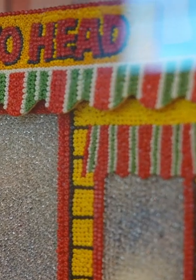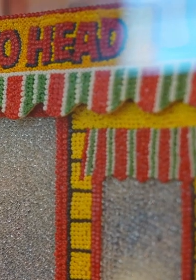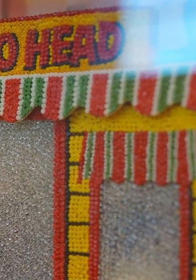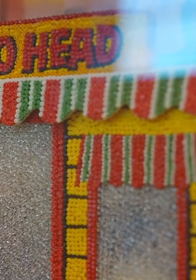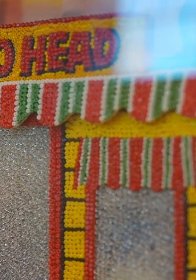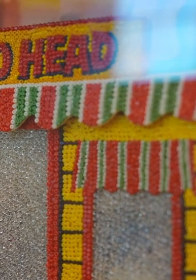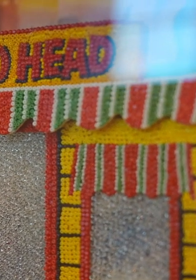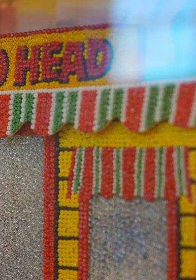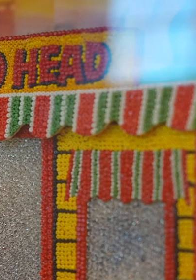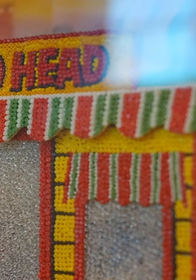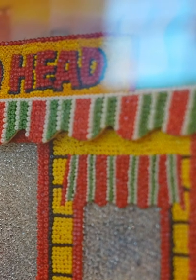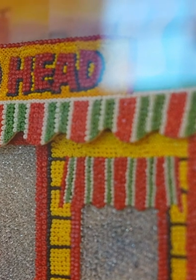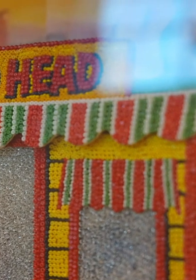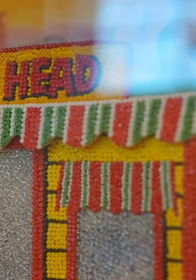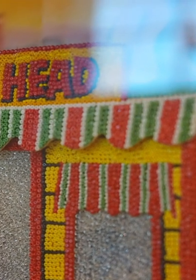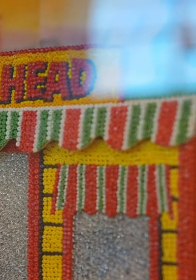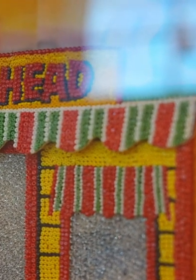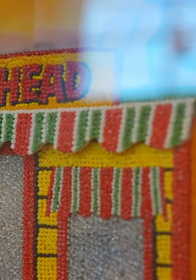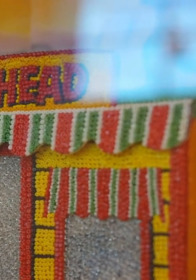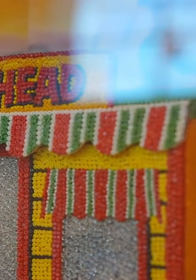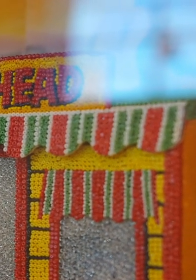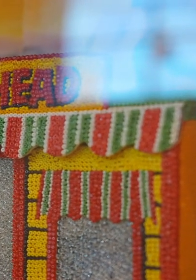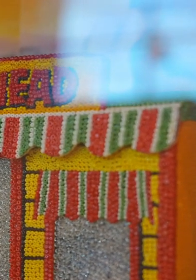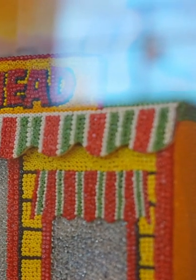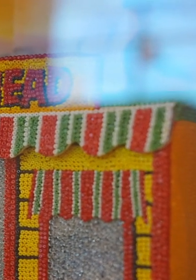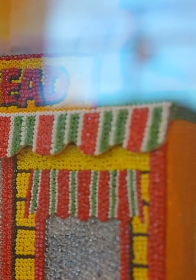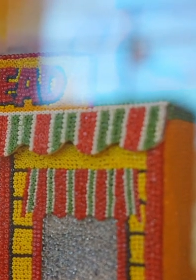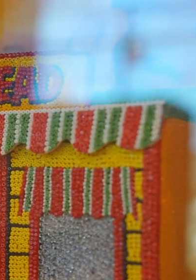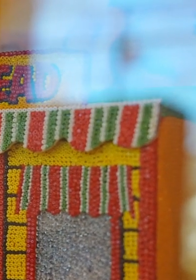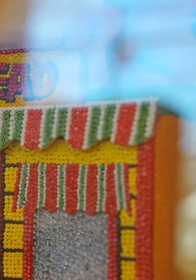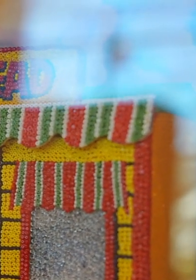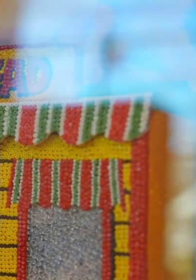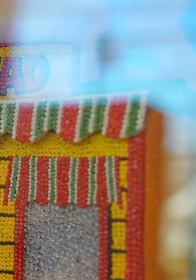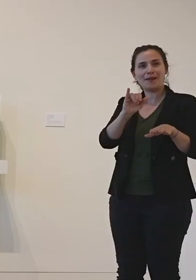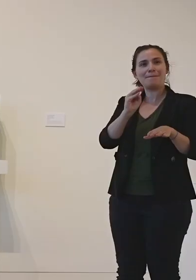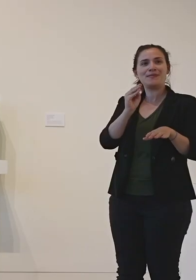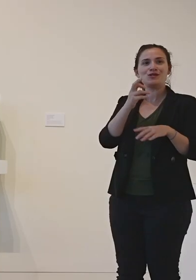TV commercial for kids was Mr. Potato Head